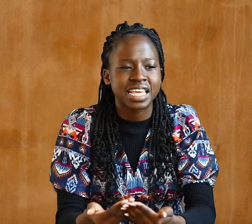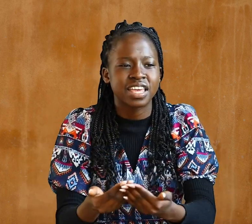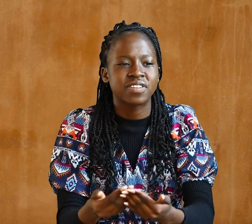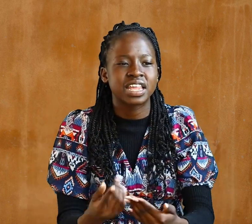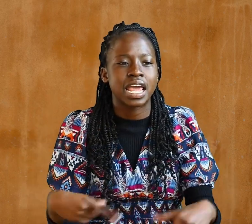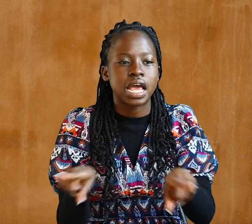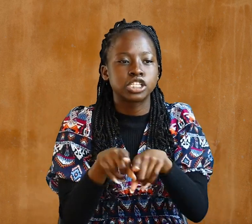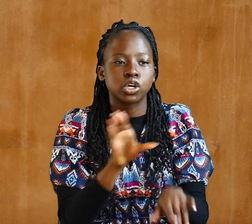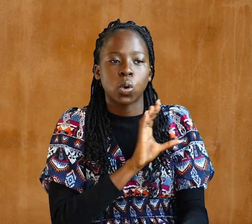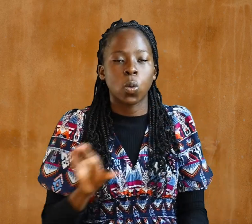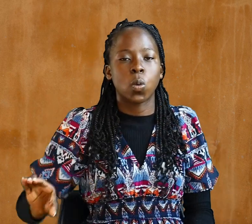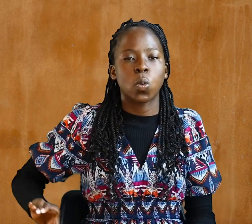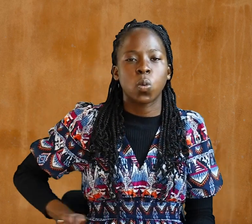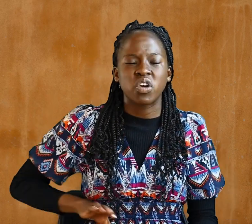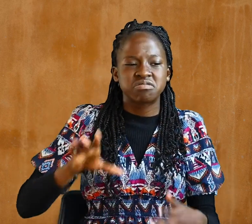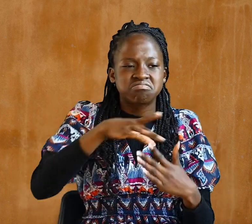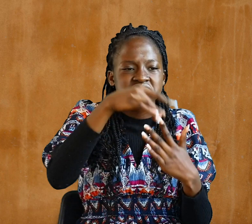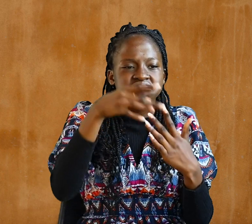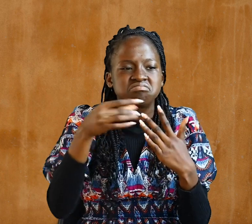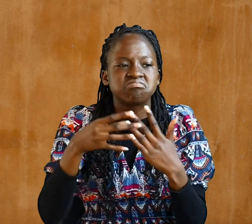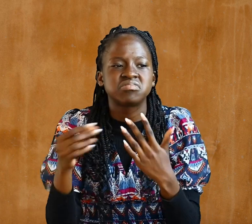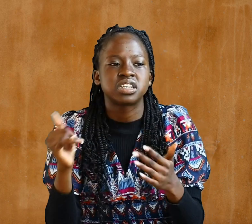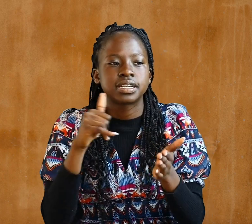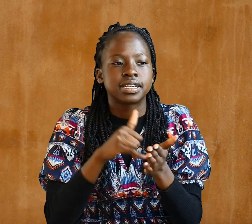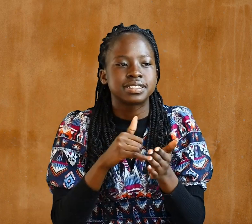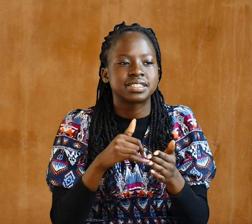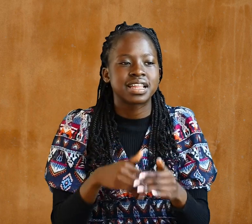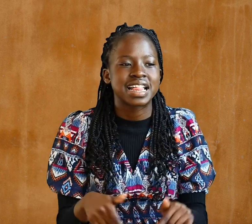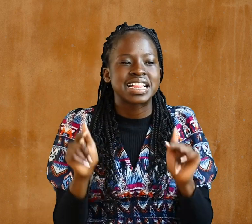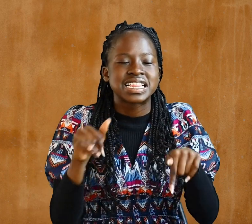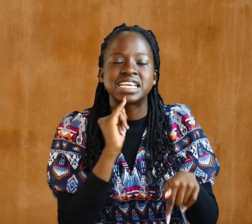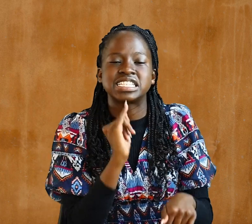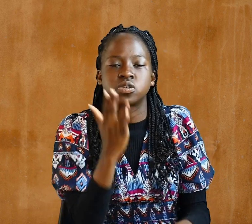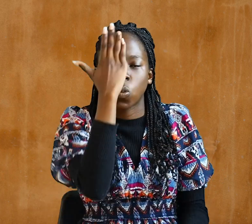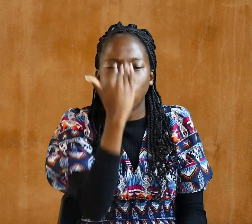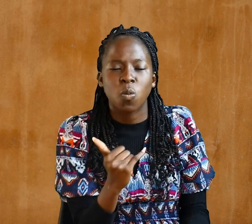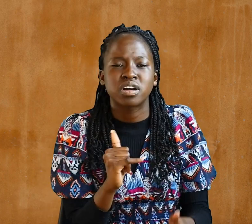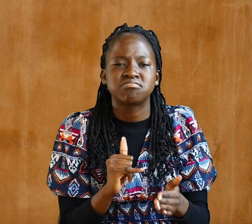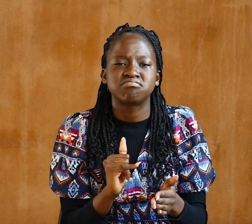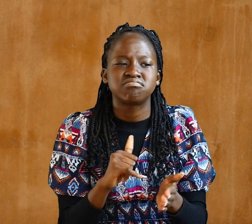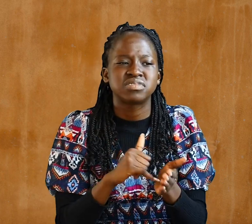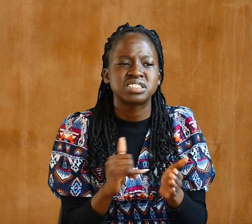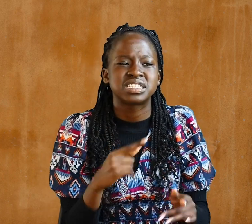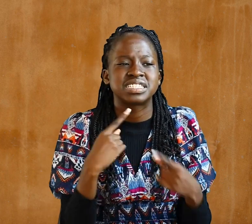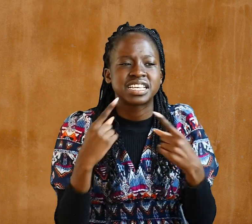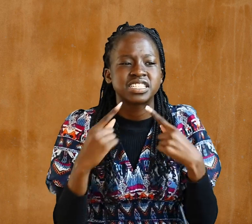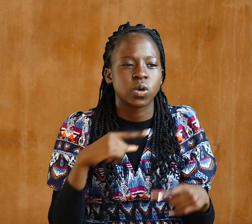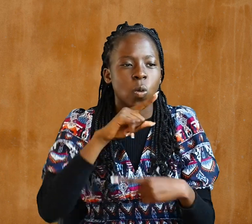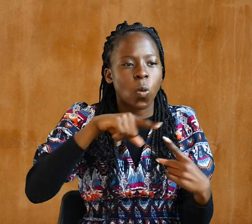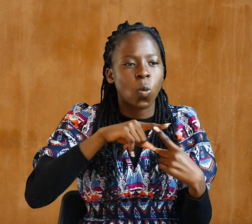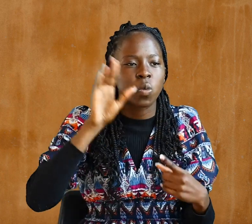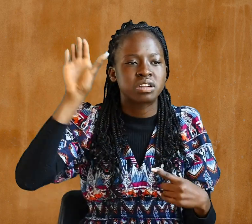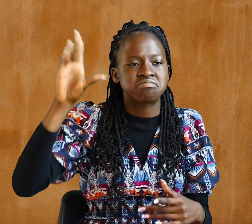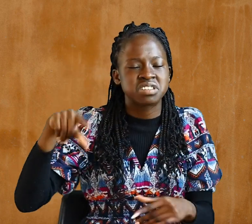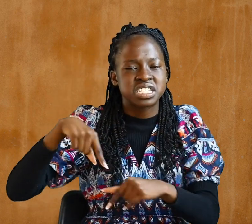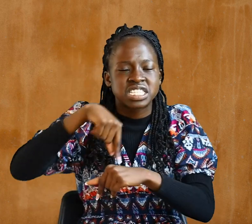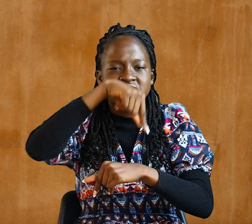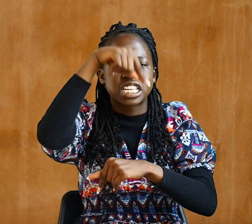Christ apportioned it This is why it says When he ascended on high, he took